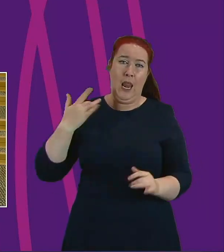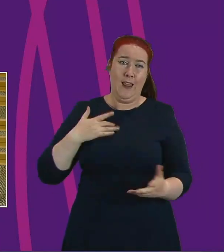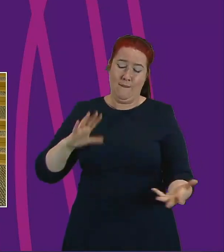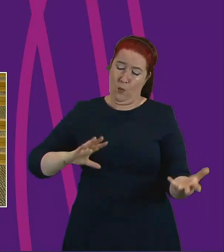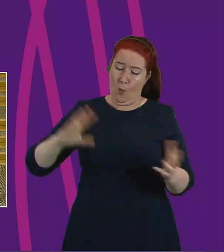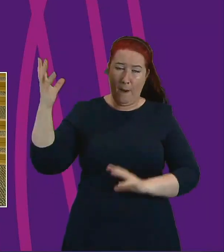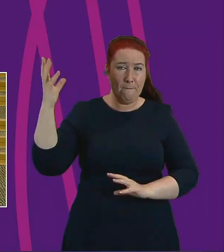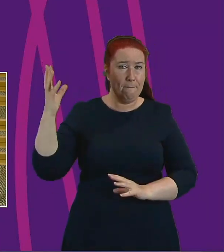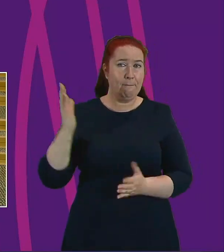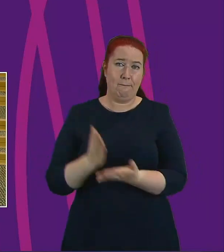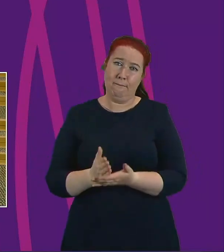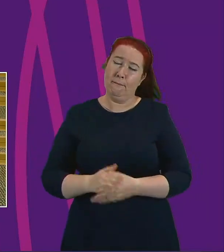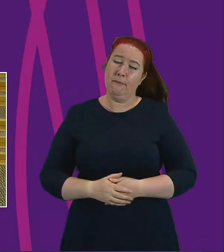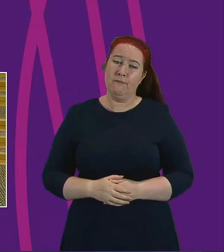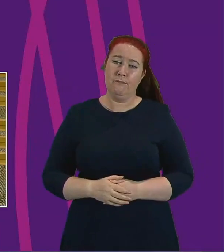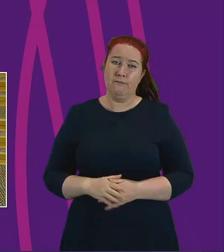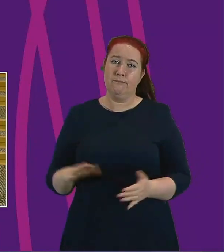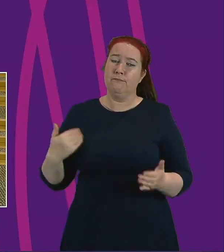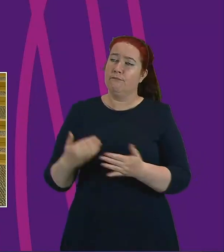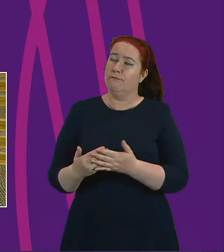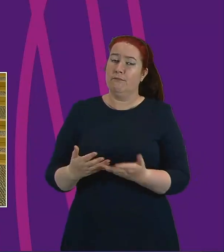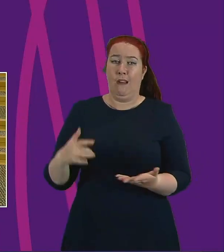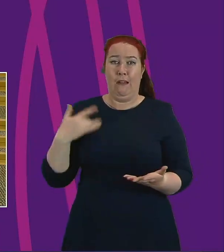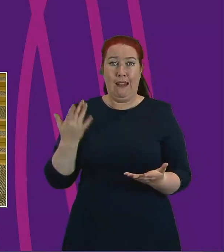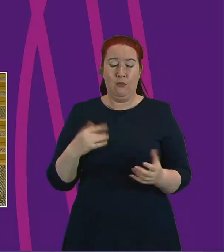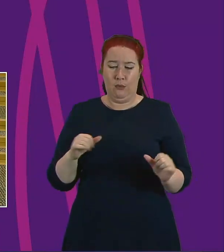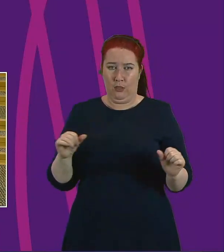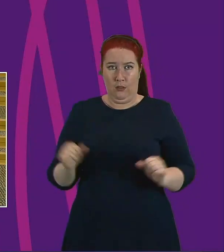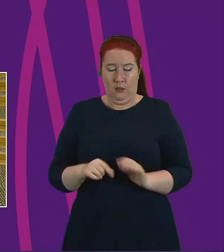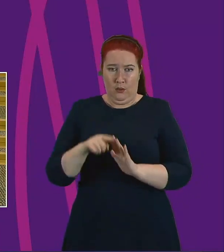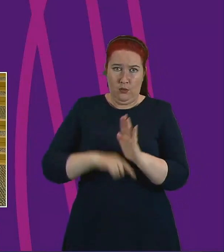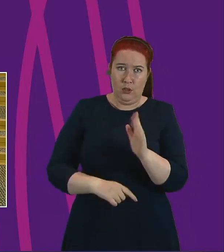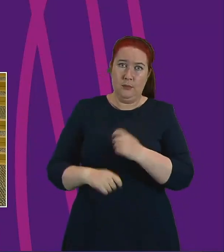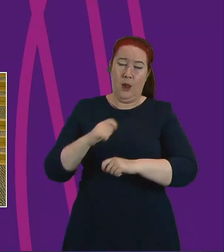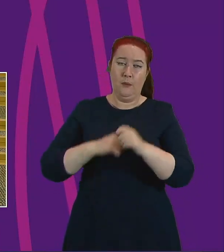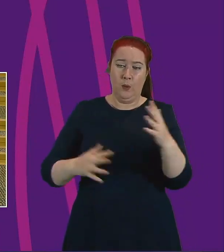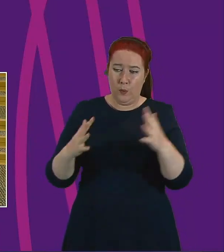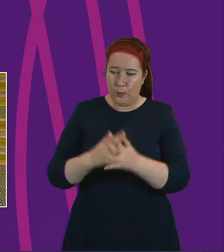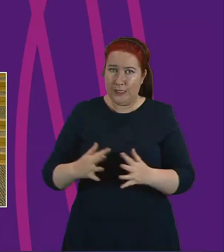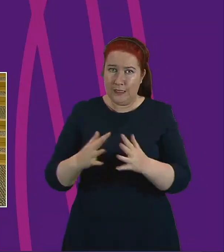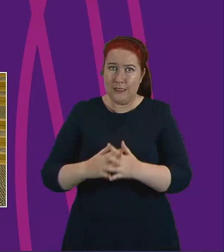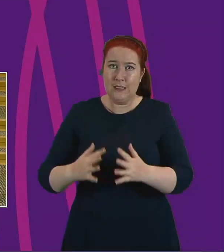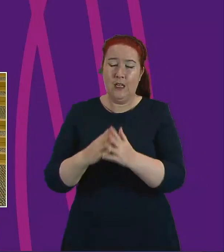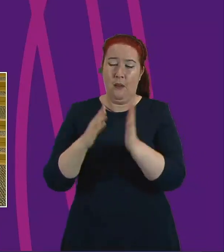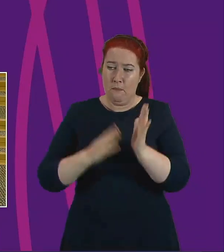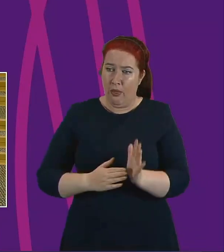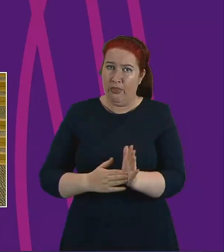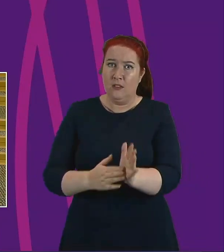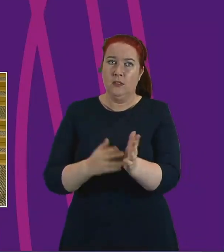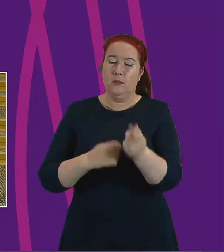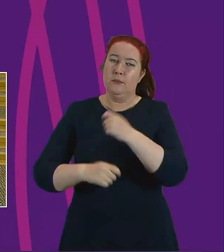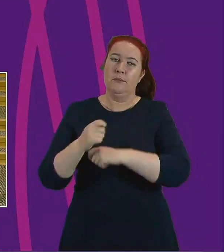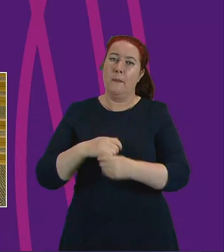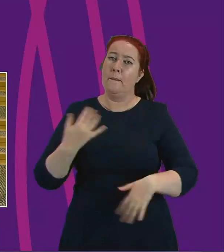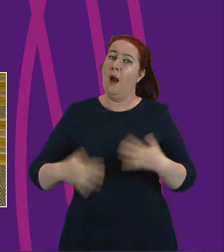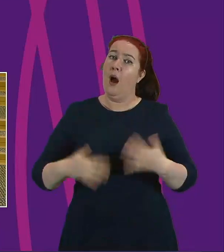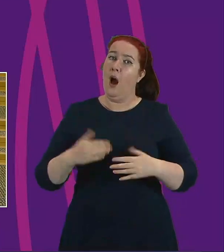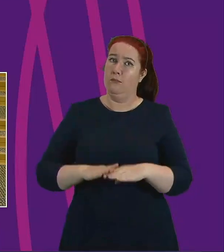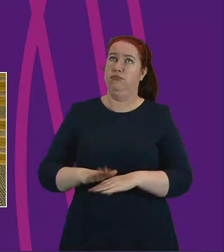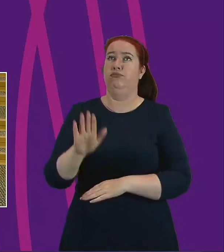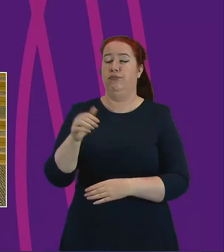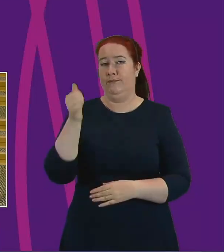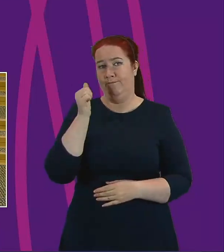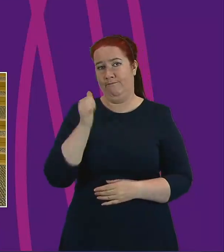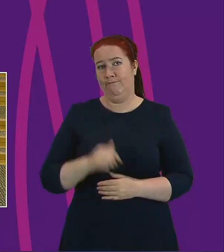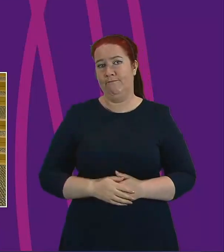and as the time living with restriction turns from days to weeks to months so too do the social economic harms grow and as is so often the